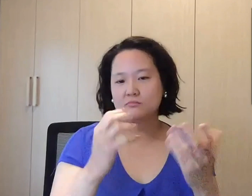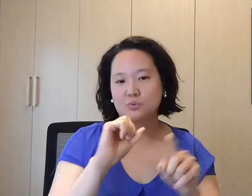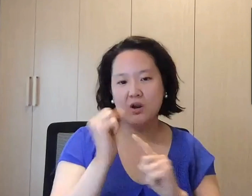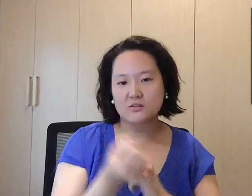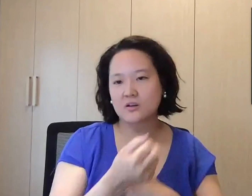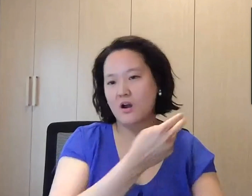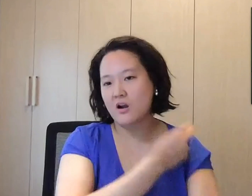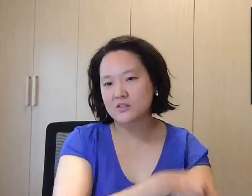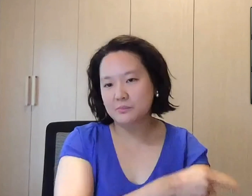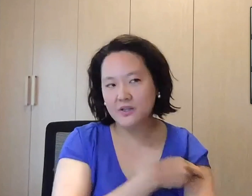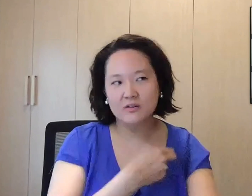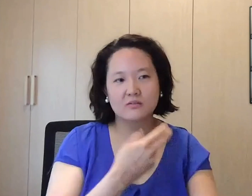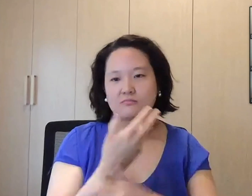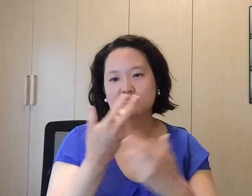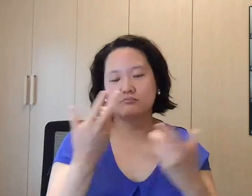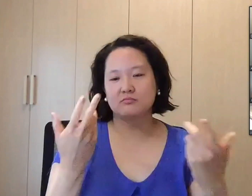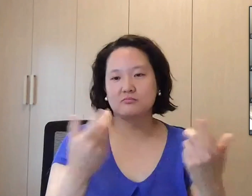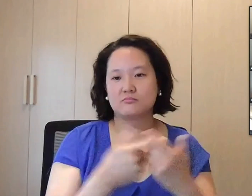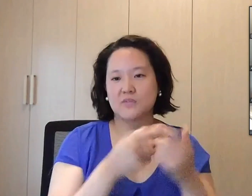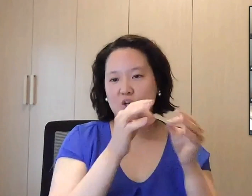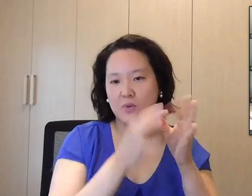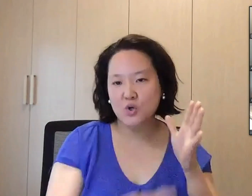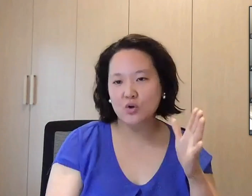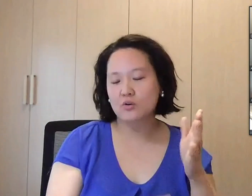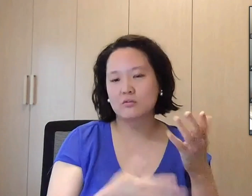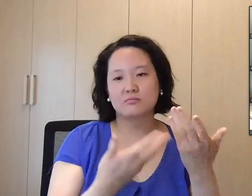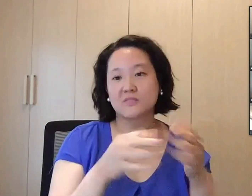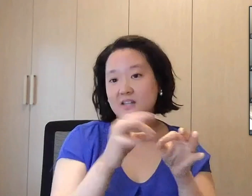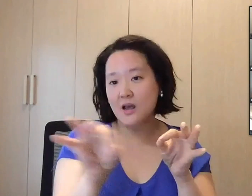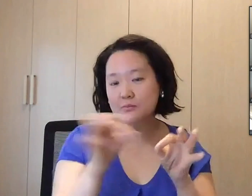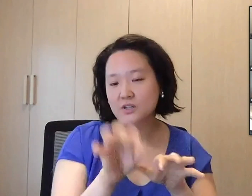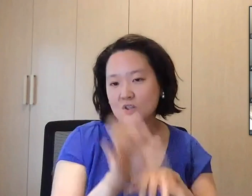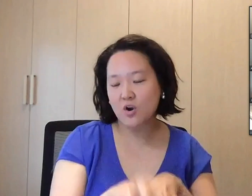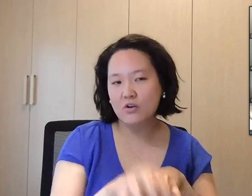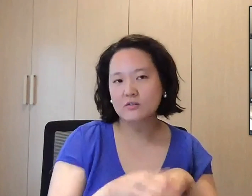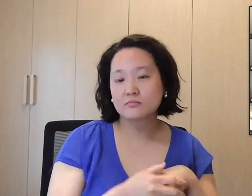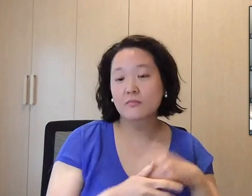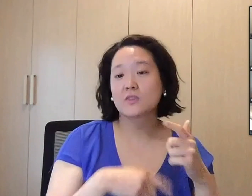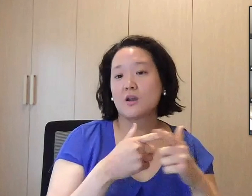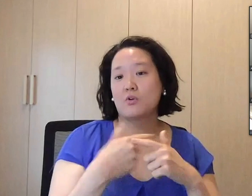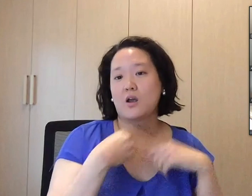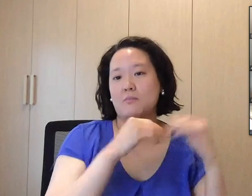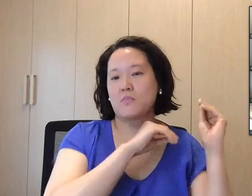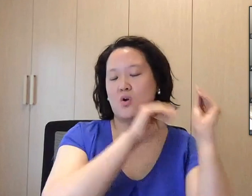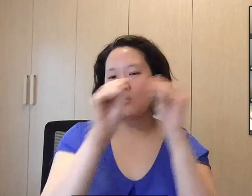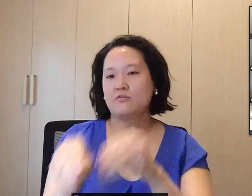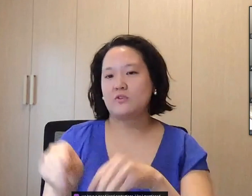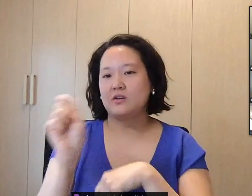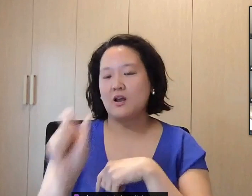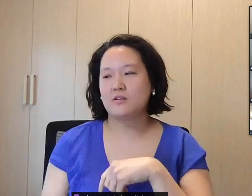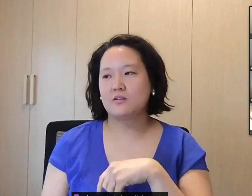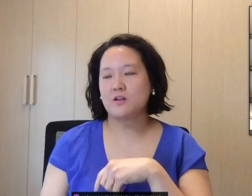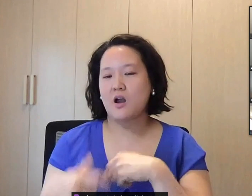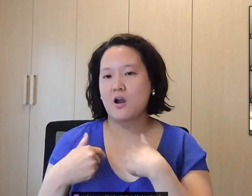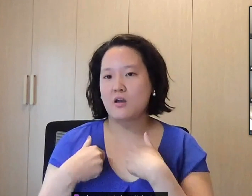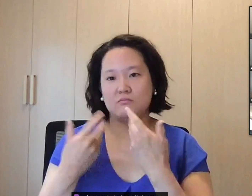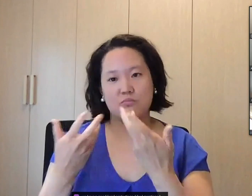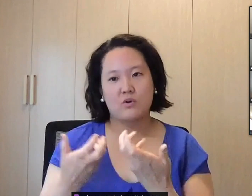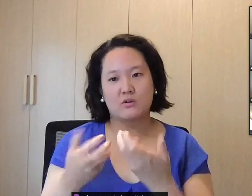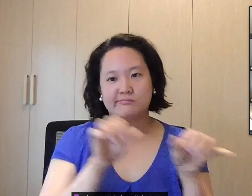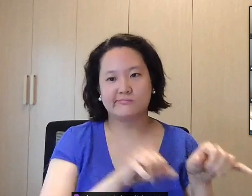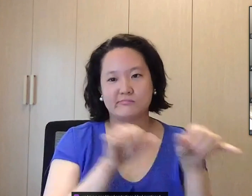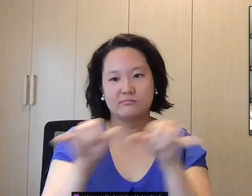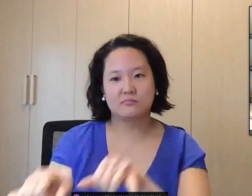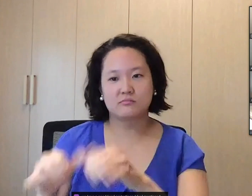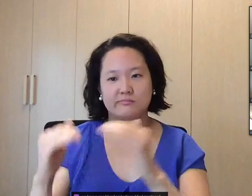to work to education in a lot of situations. Um, if I'm in the hospital, I have interpreters, I can get captioning. When I